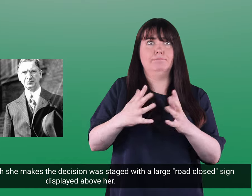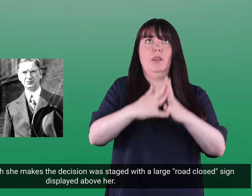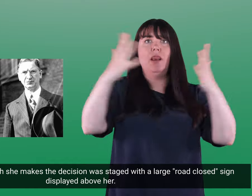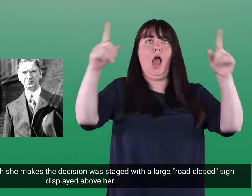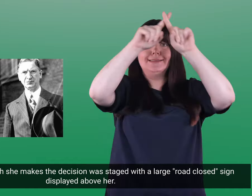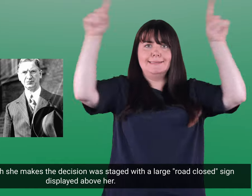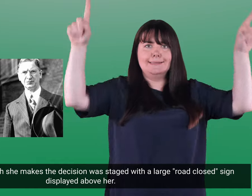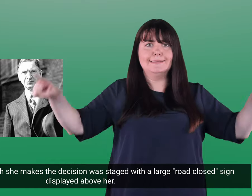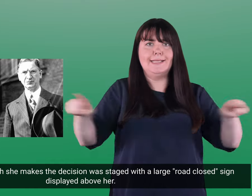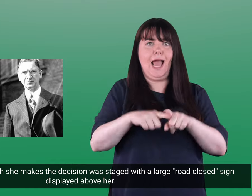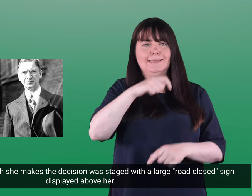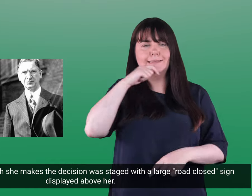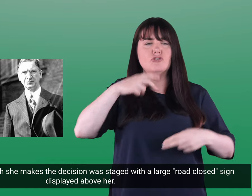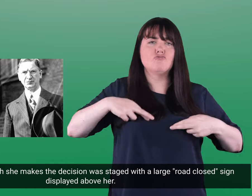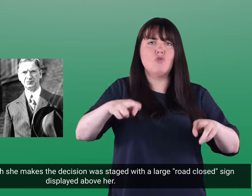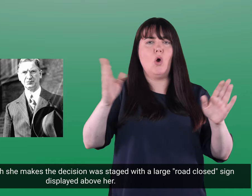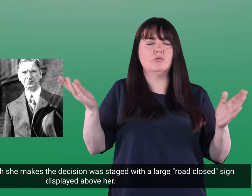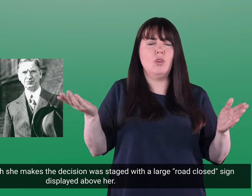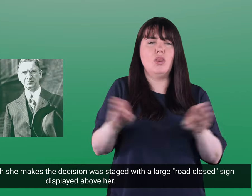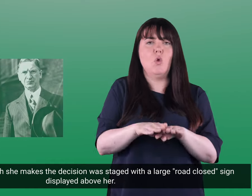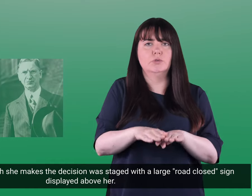a large, road-closed sign displayed above her.